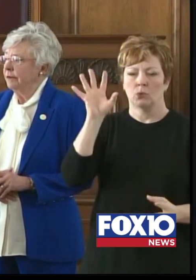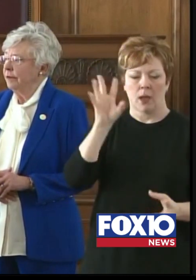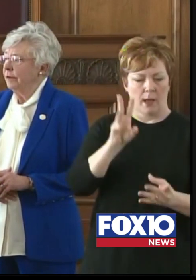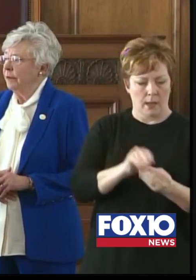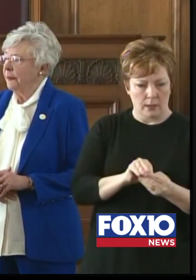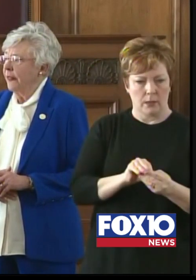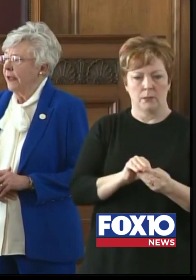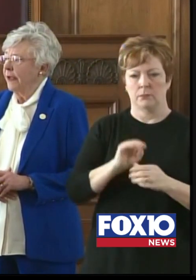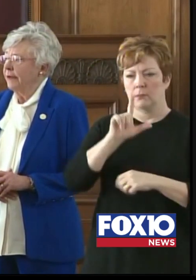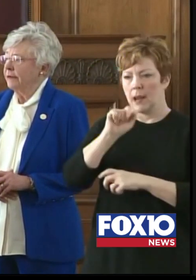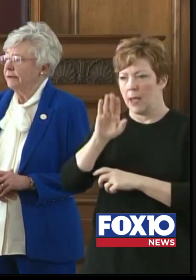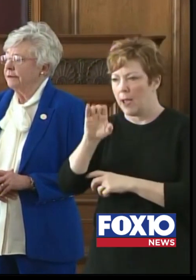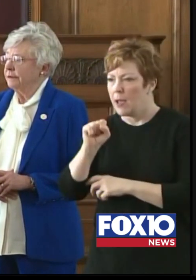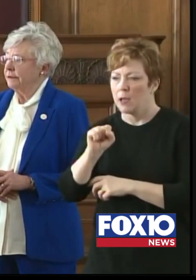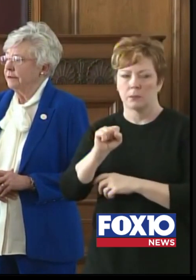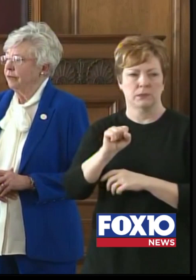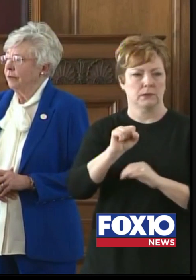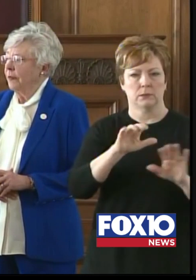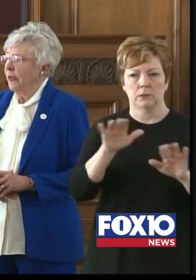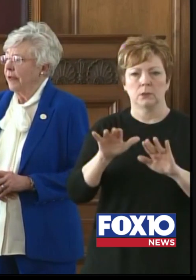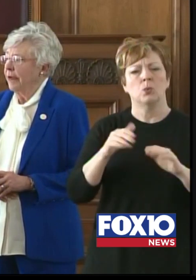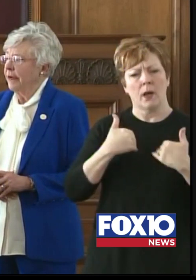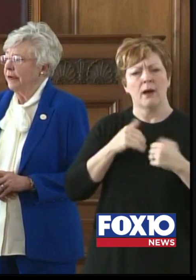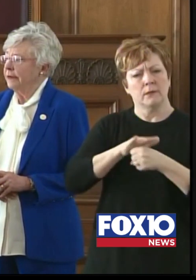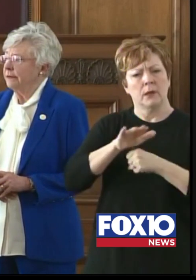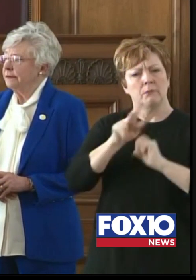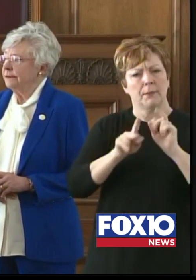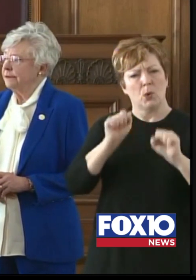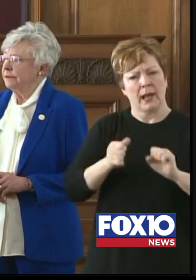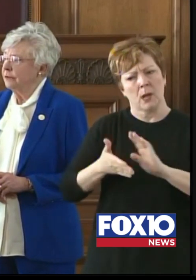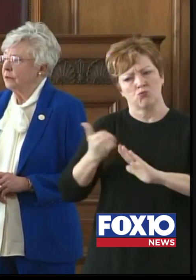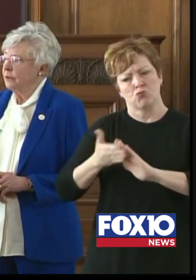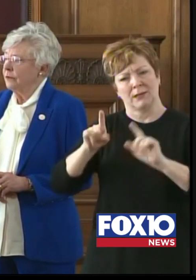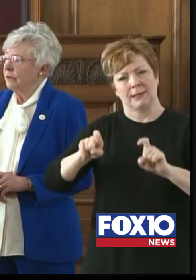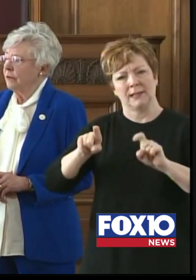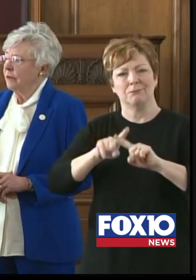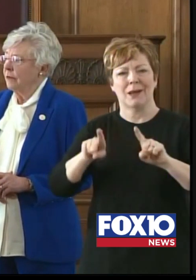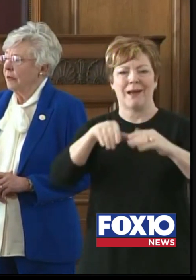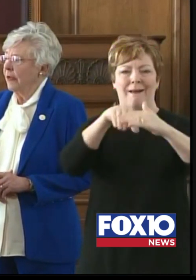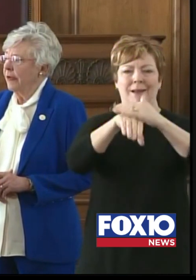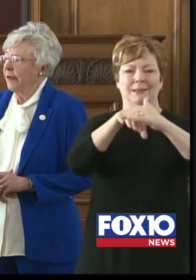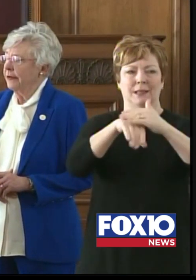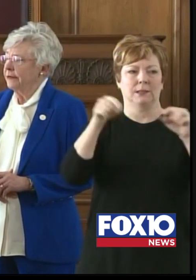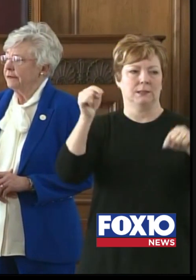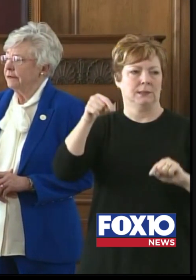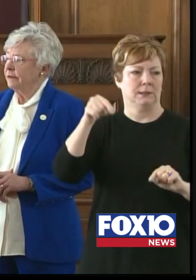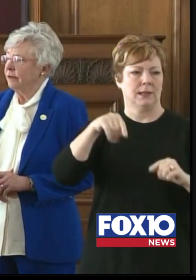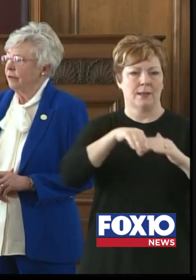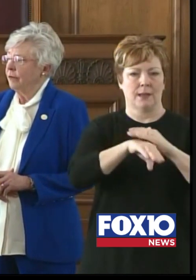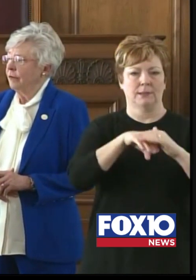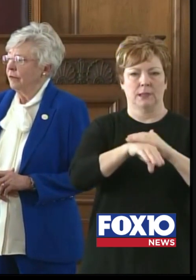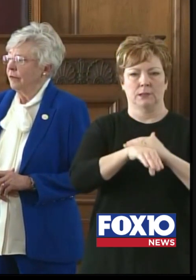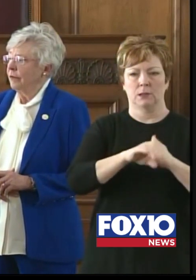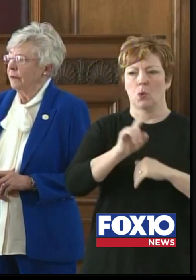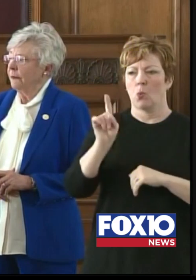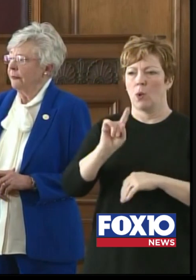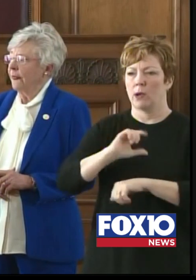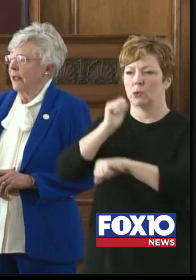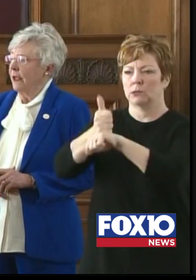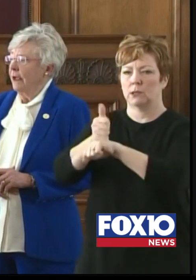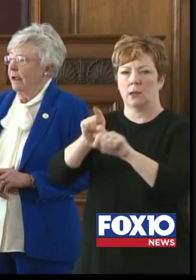all the labs, we probably have enough people to run tests. But it's really about access. It's about having the testing in the right place.